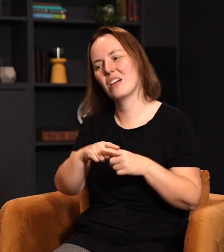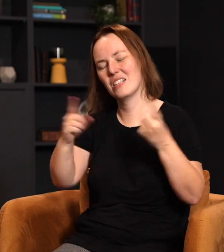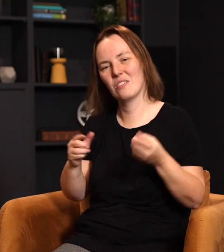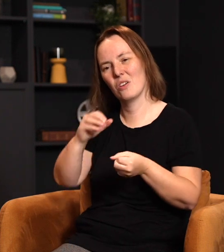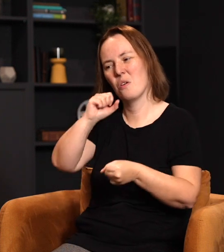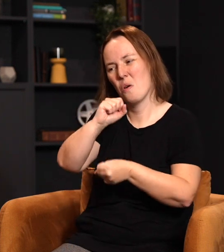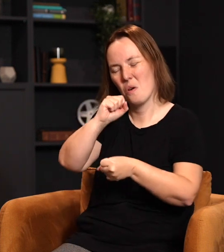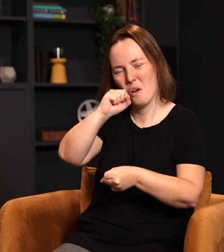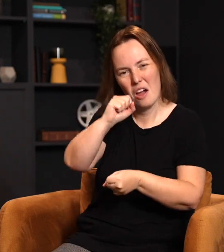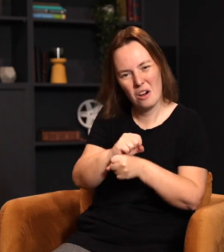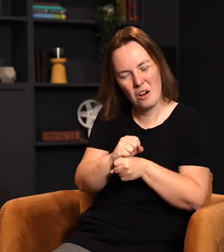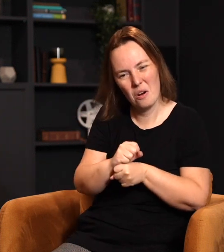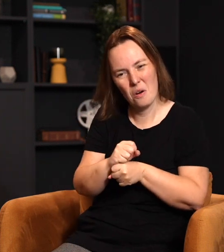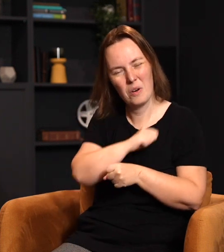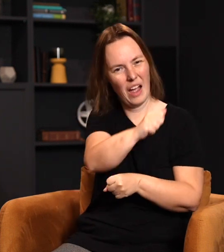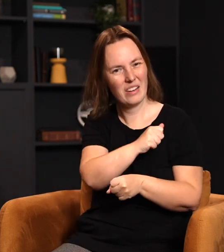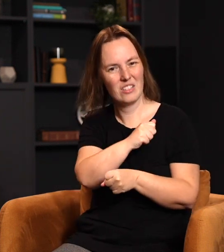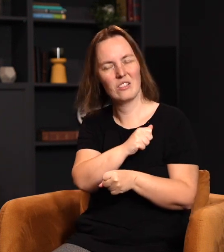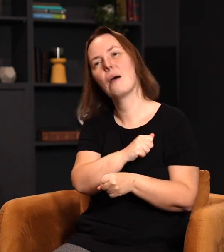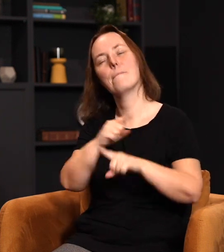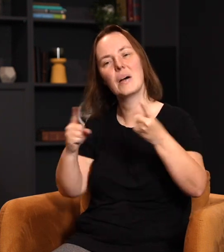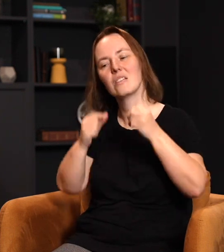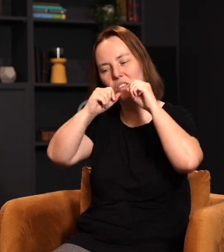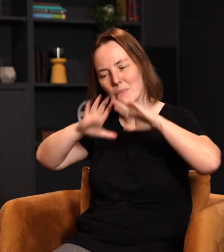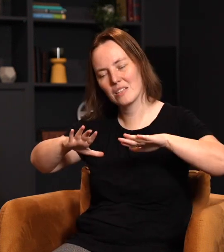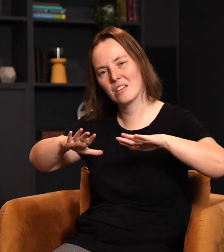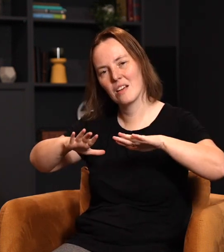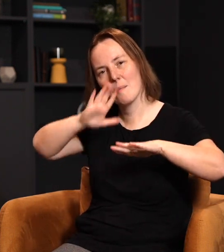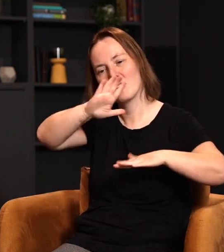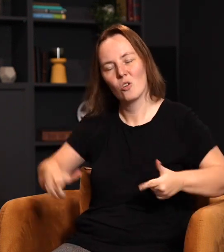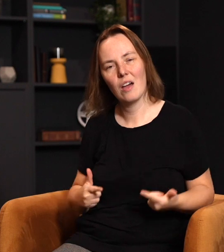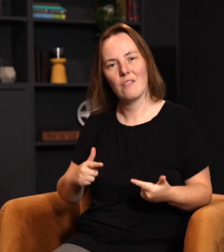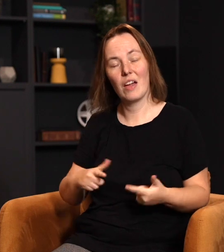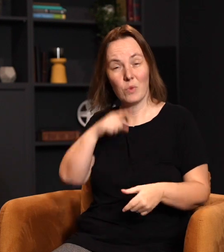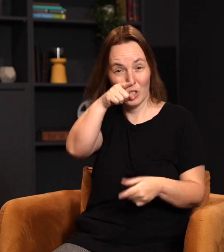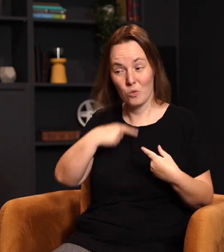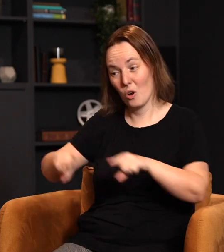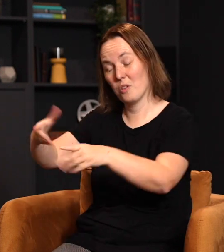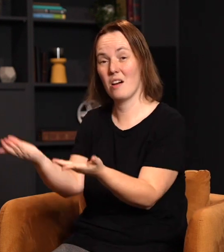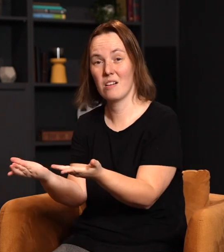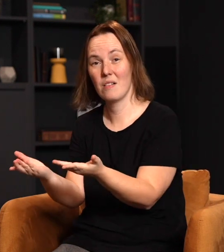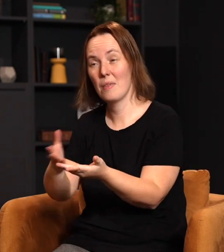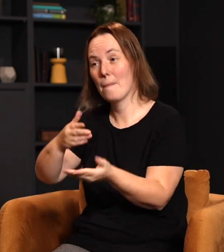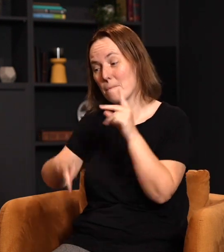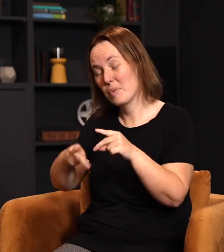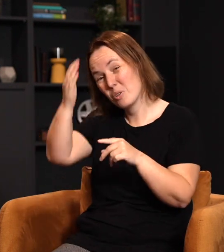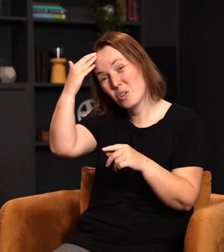as we all ought to. There's prosperity in that as well. But there's also a blessing upon your life. And when you go there, people